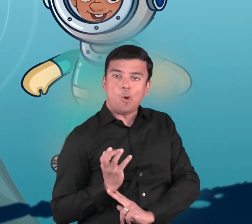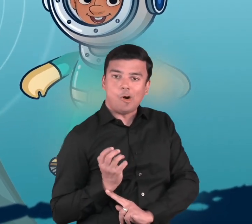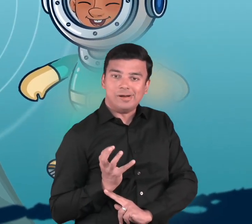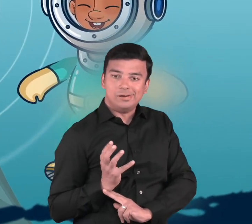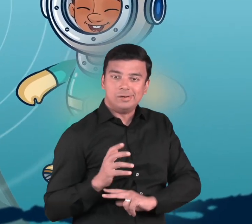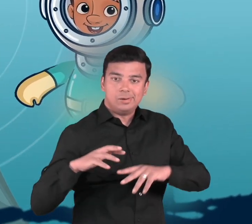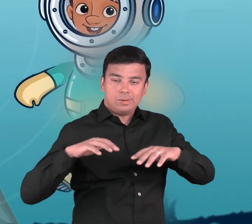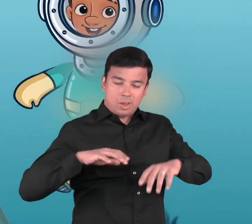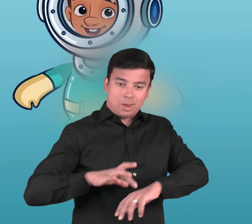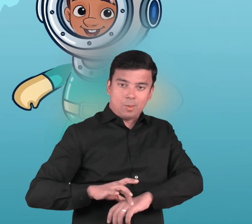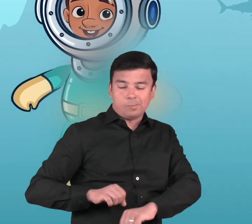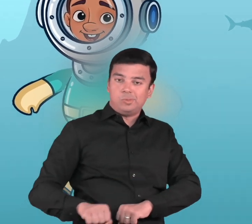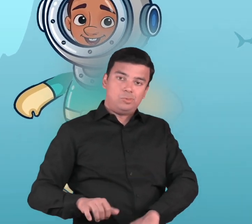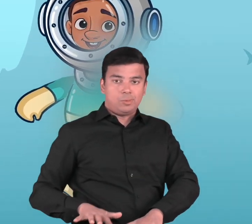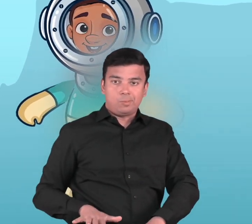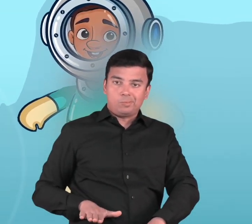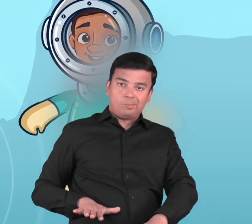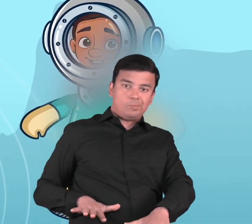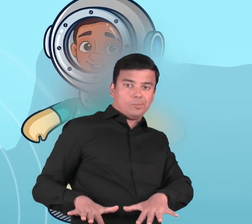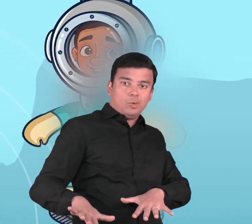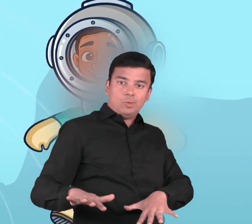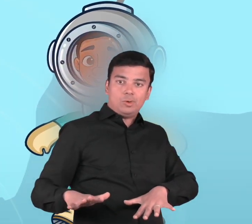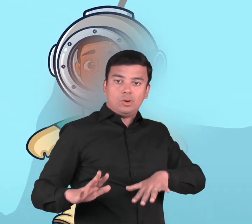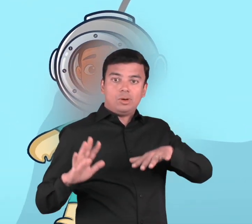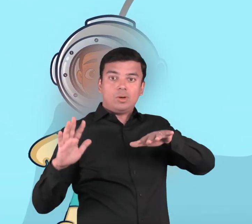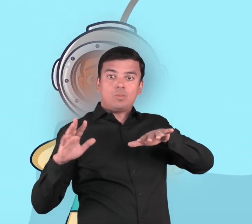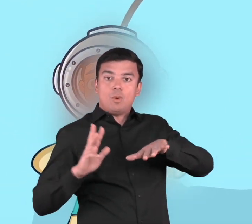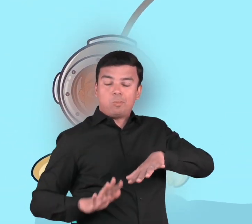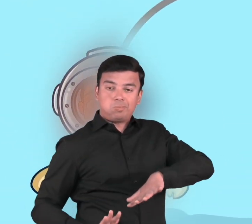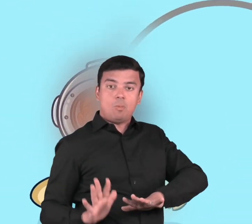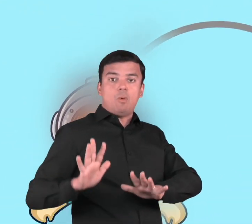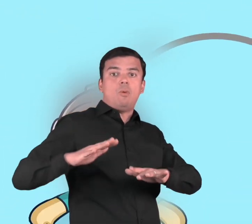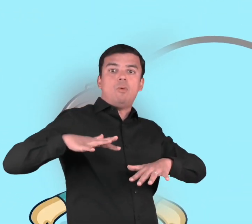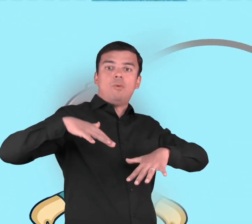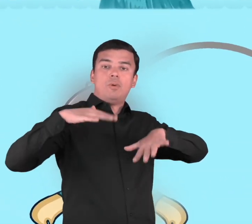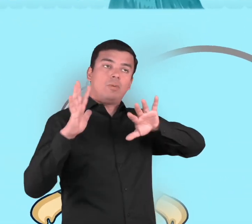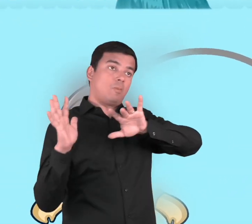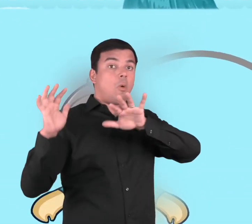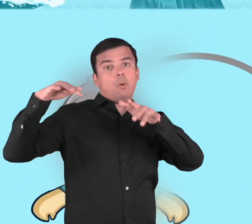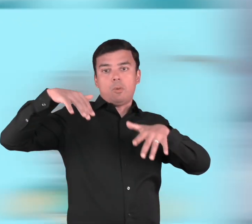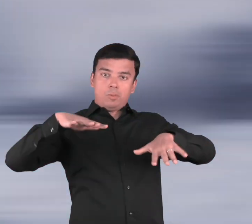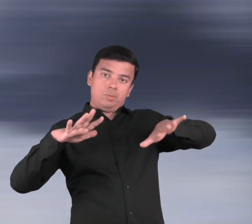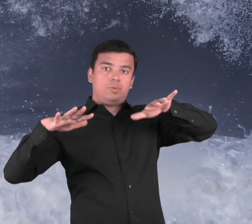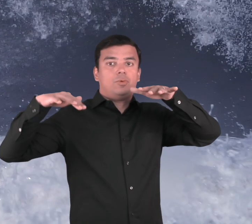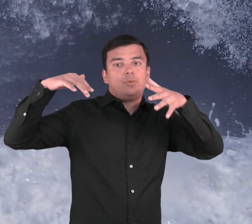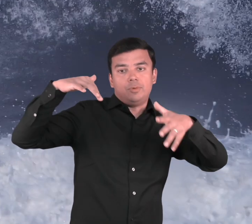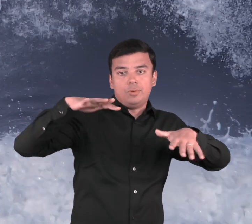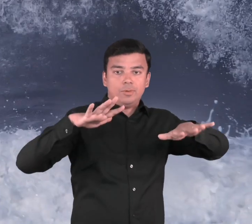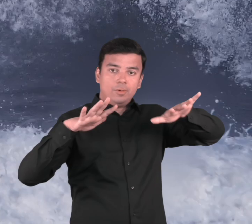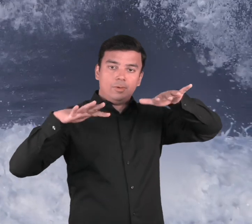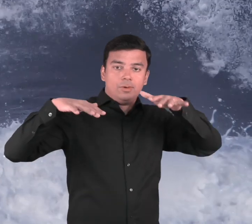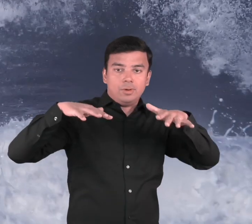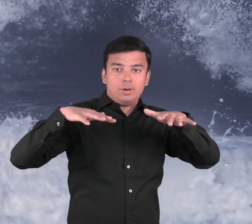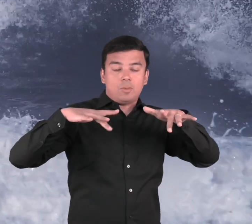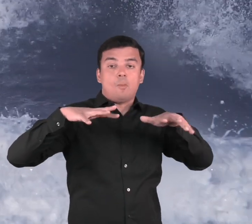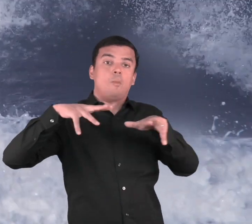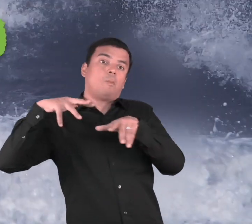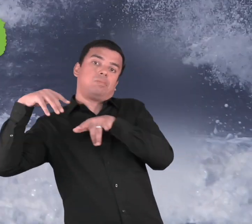which causes the water to move and create waves. Some of these waves are gigantic and are